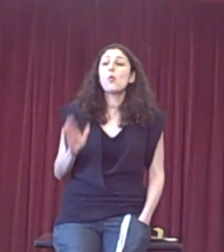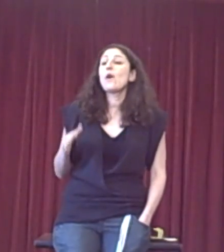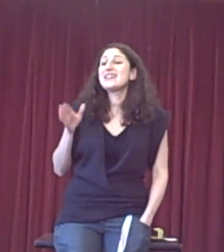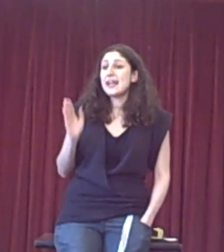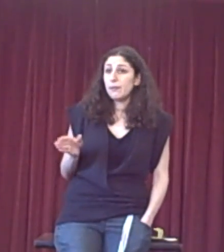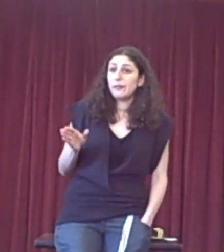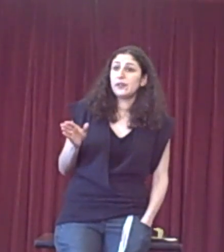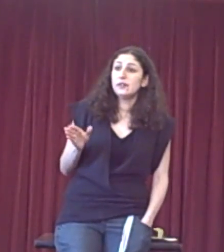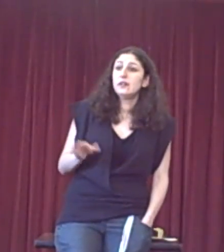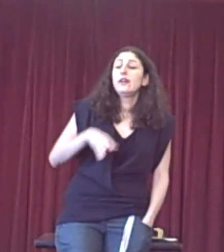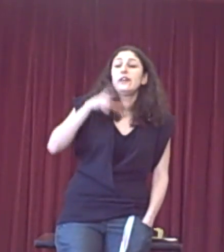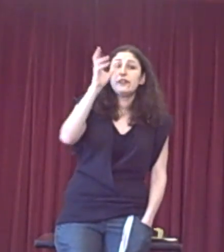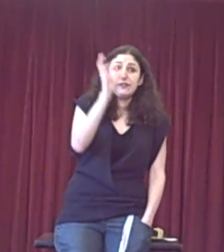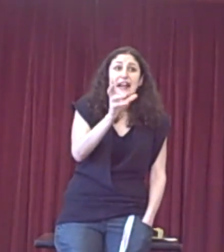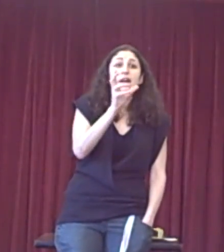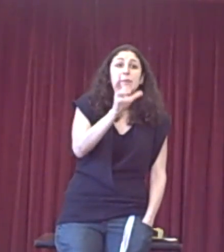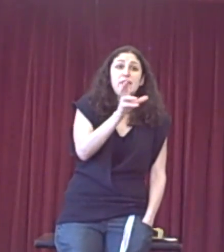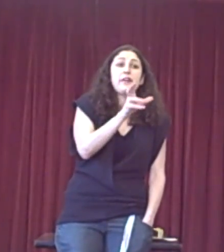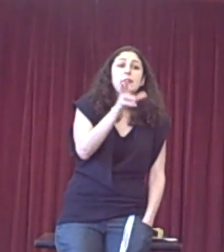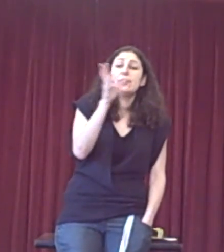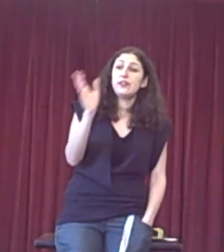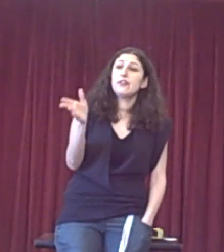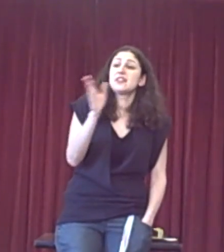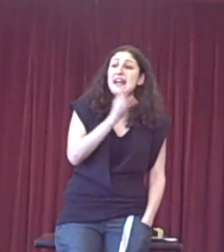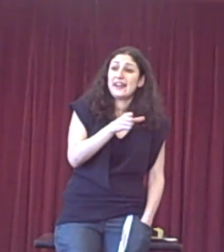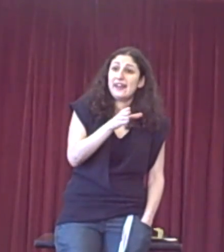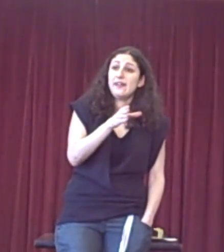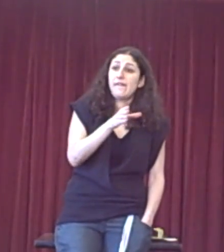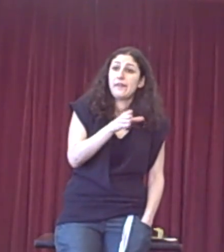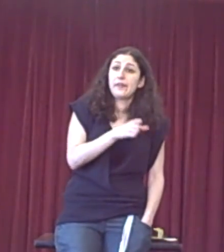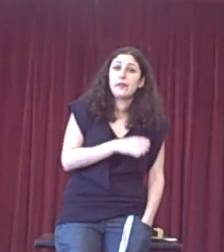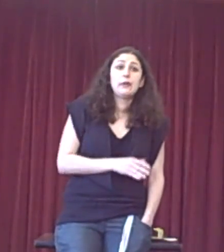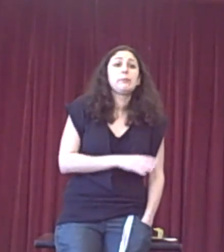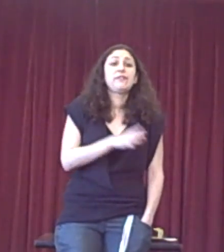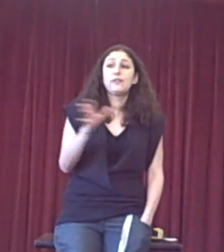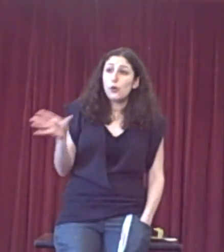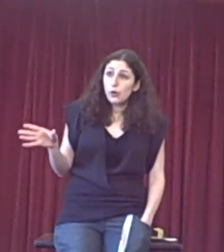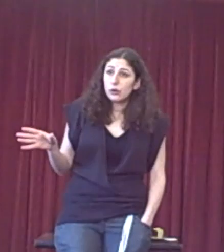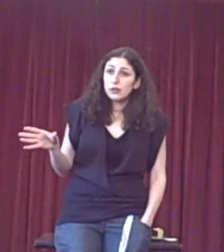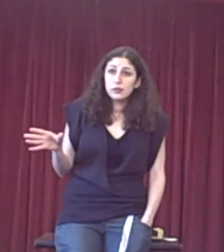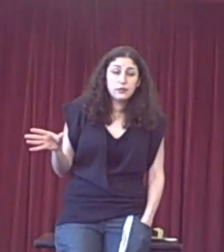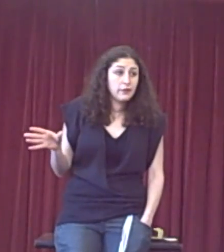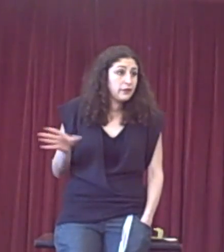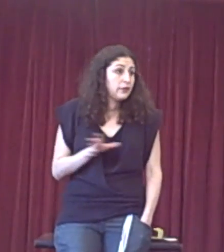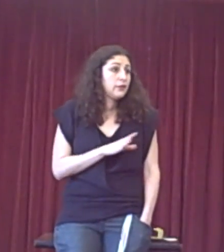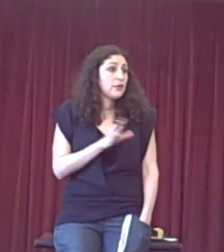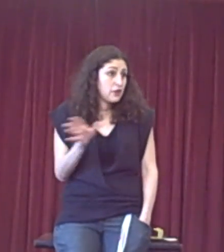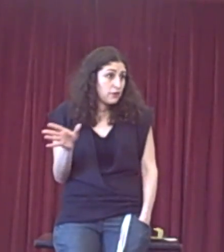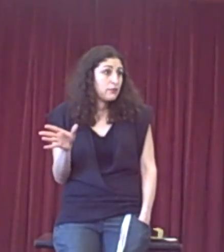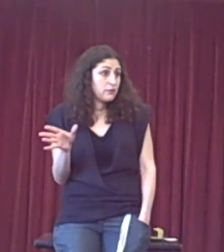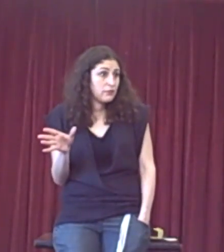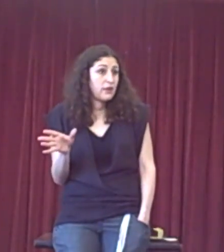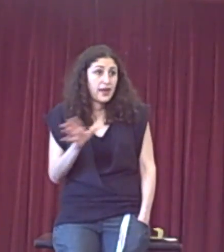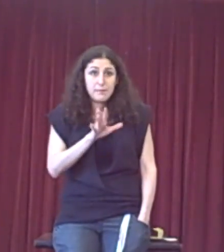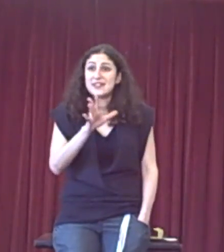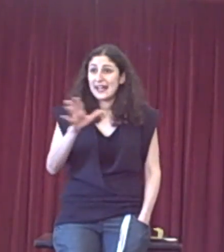always helpful to flag up the argument that you're attacking before you attack